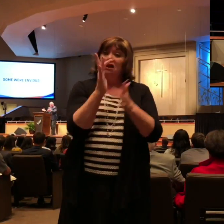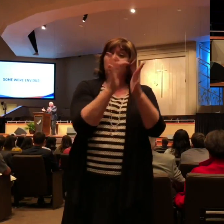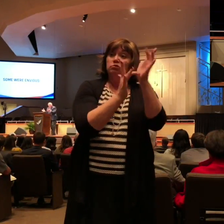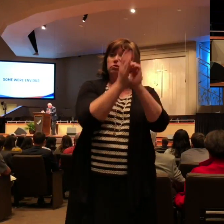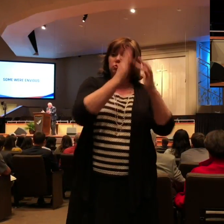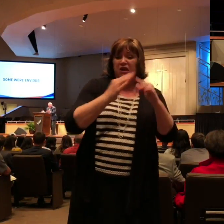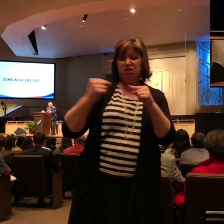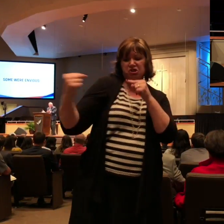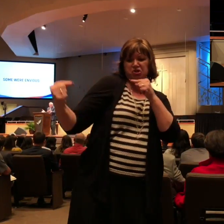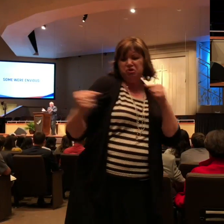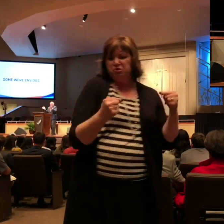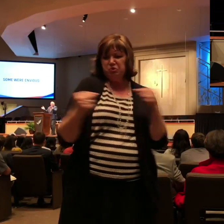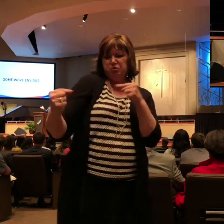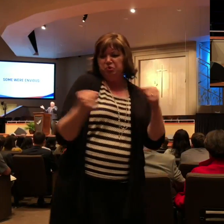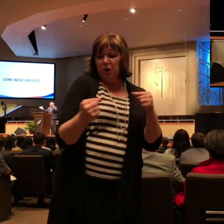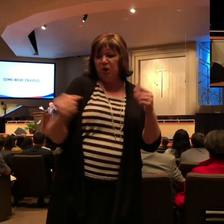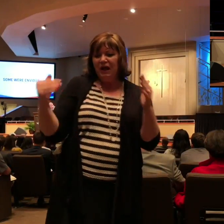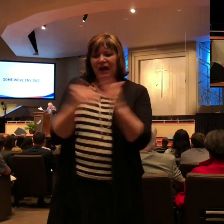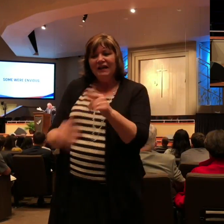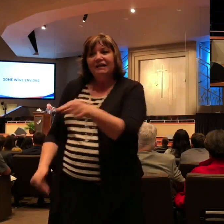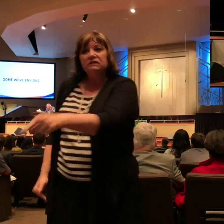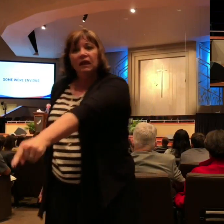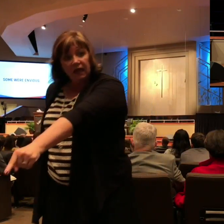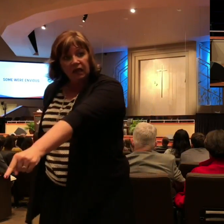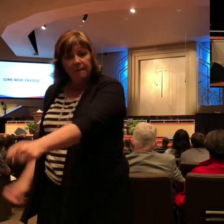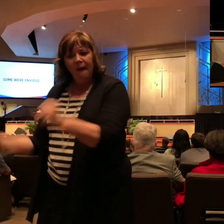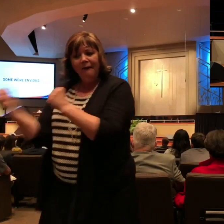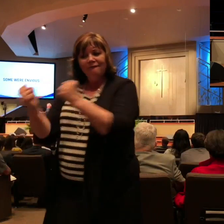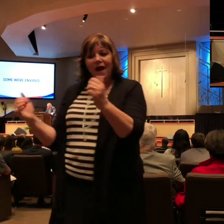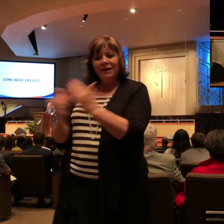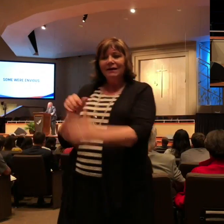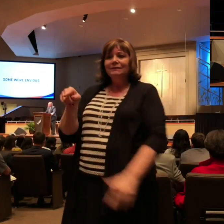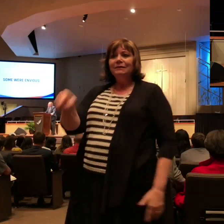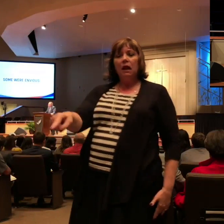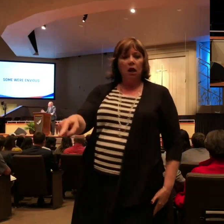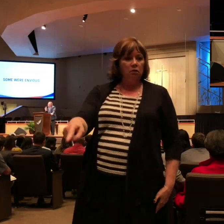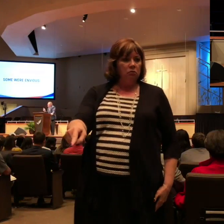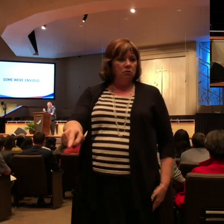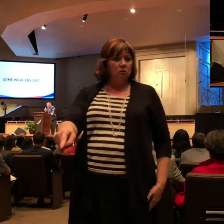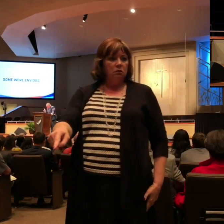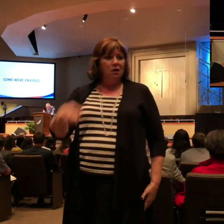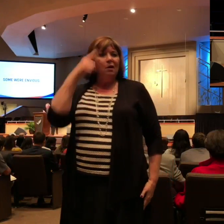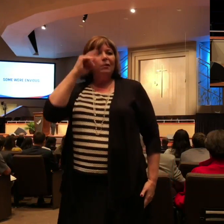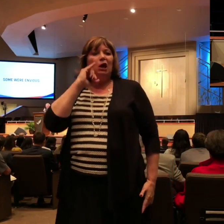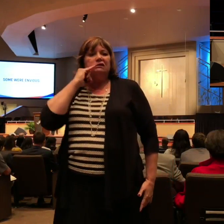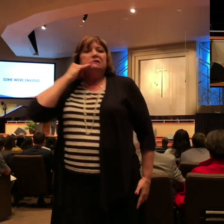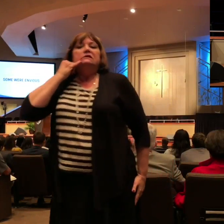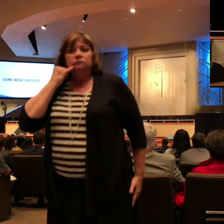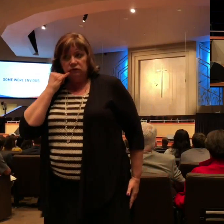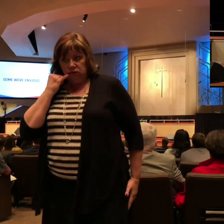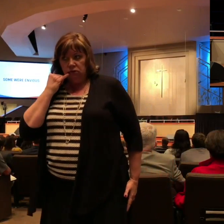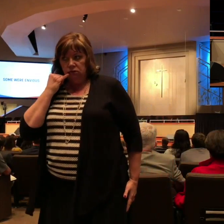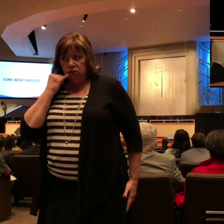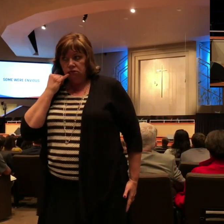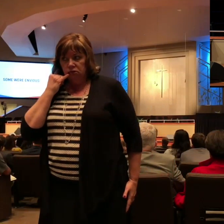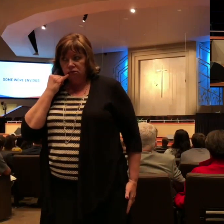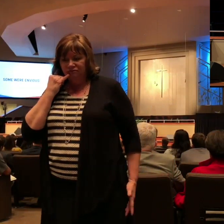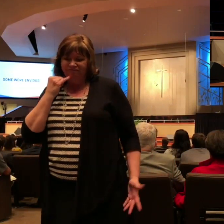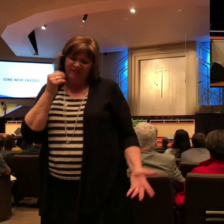contentious rivalry. We've got to go do our part. You know, it's interesting that the enemy will endeavor to pervert the advancement